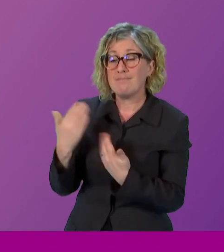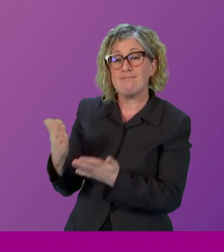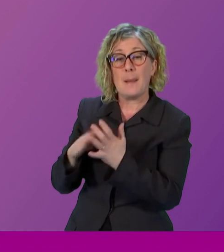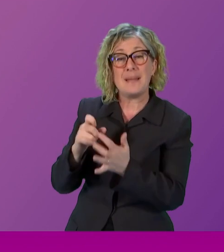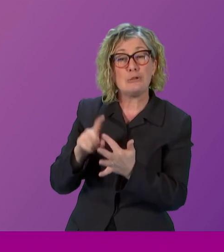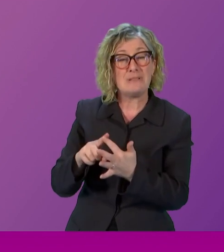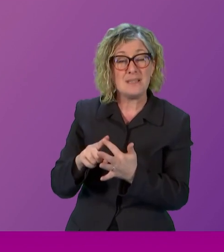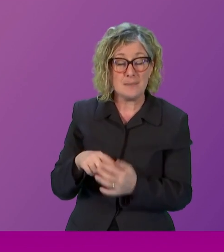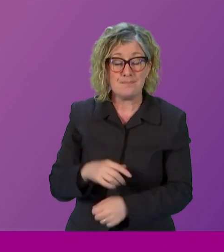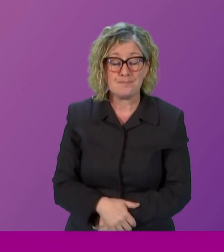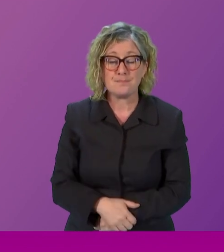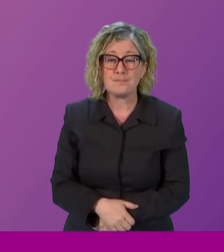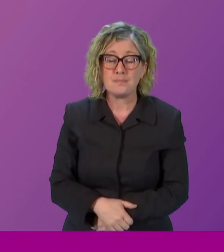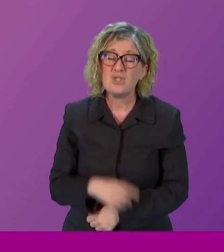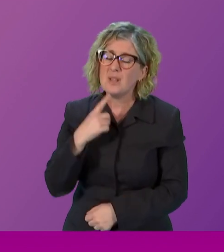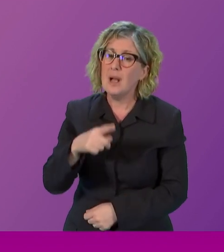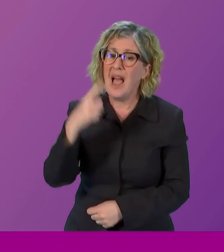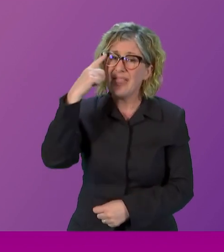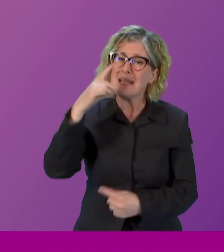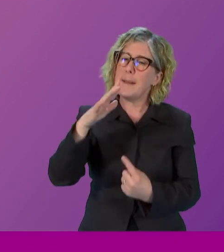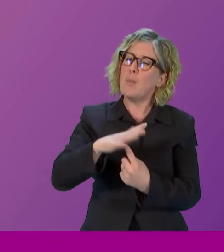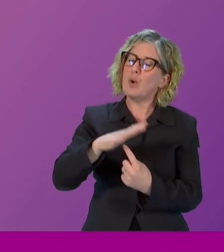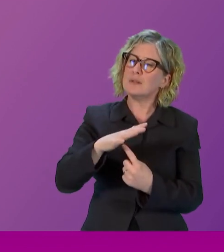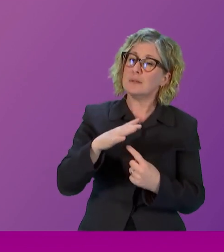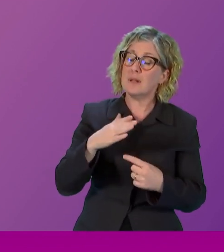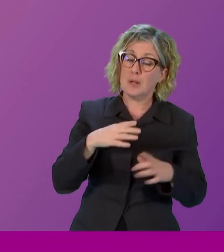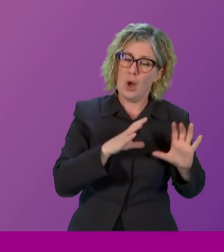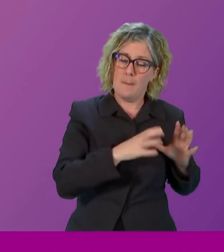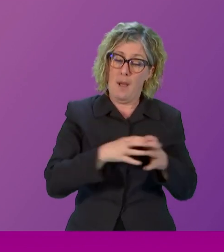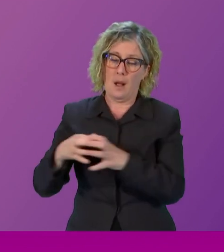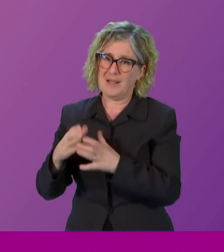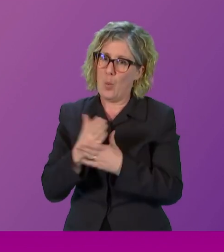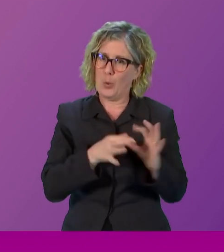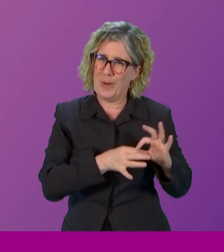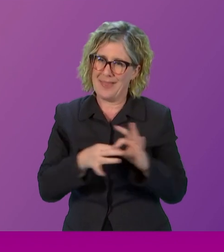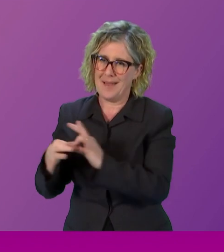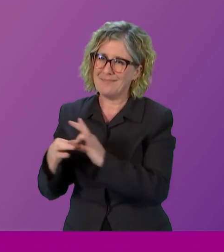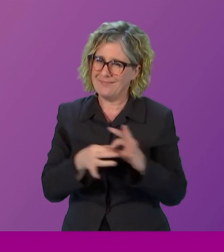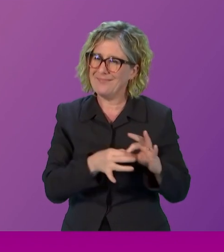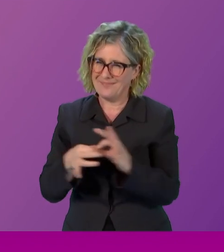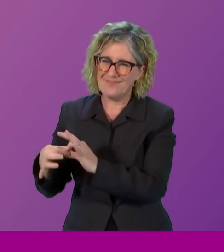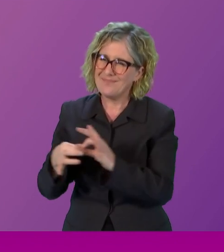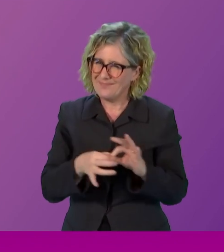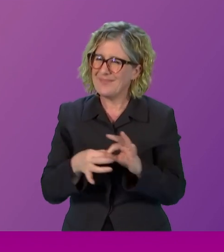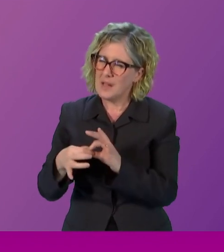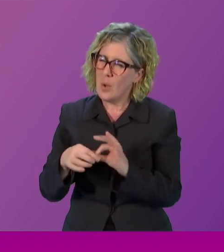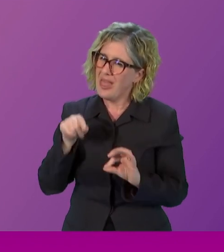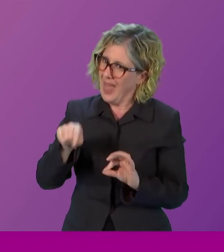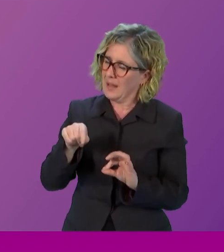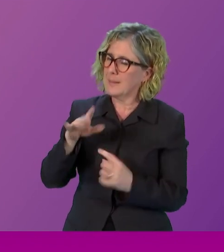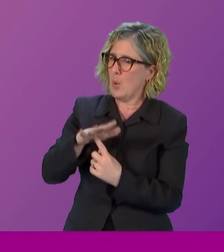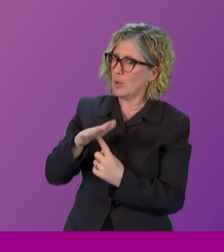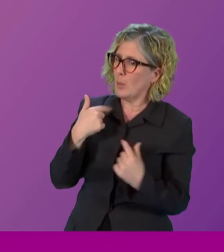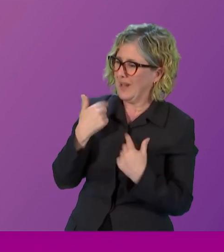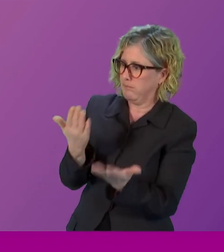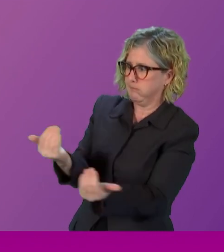issues. And I think that that's a good place where we can hear lived experience, as well as obviously within our own